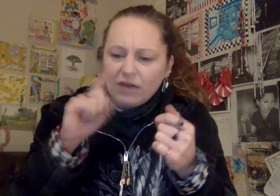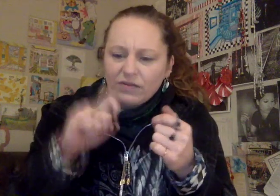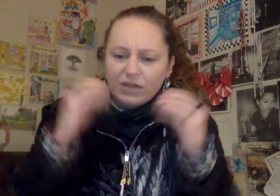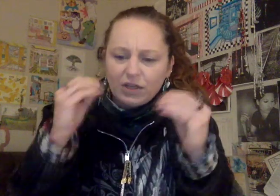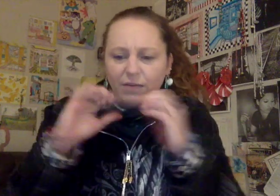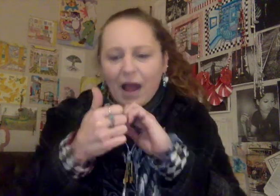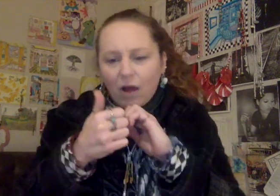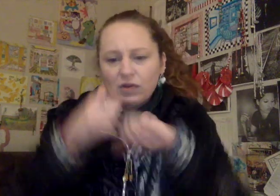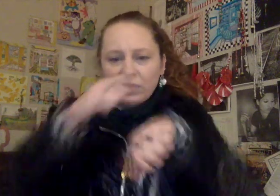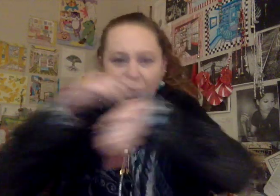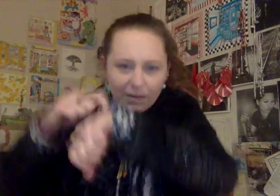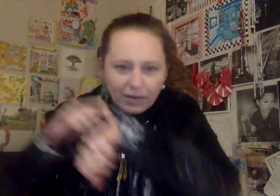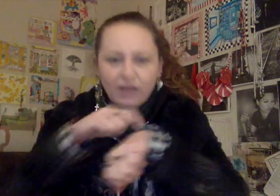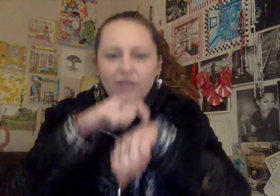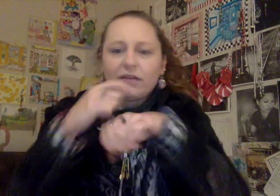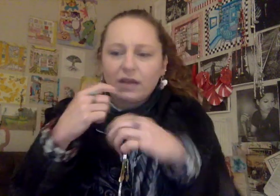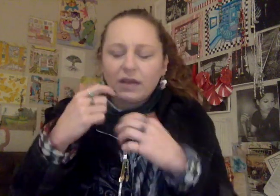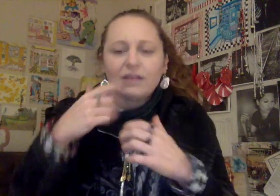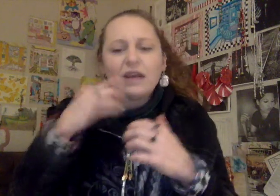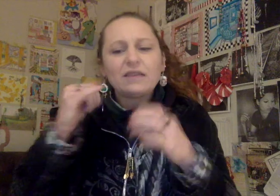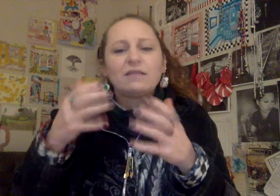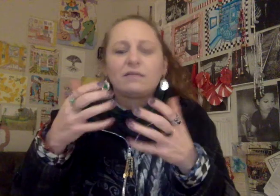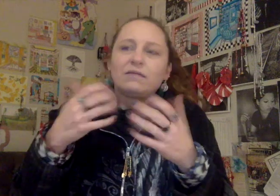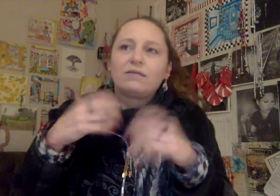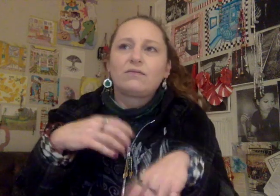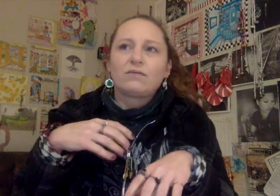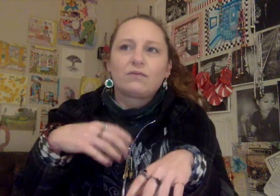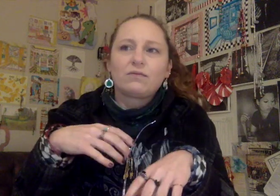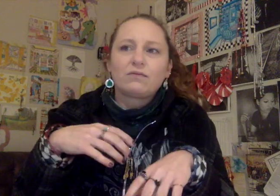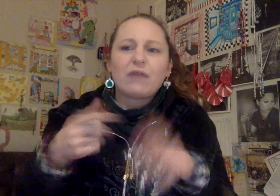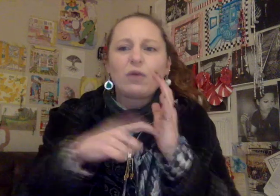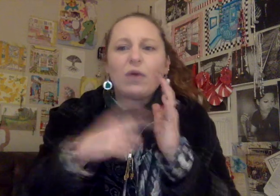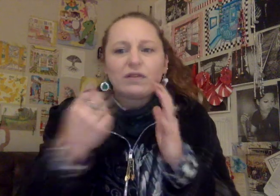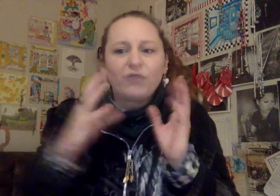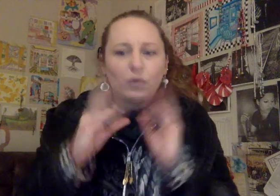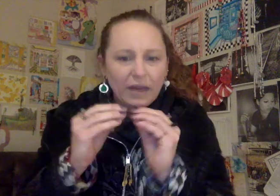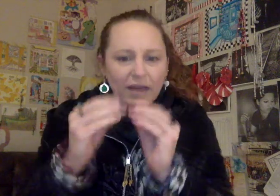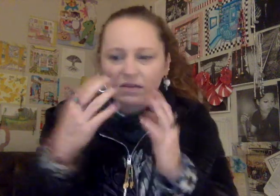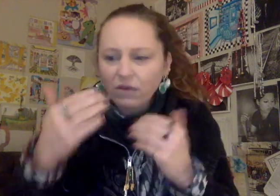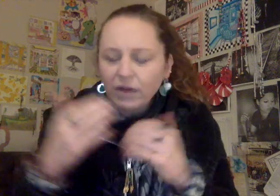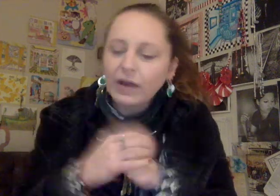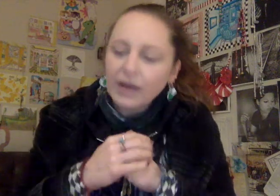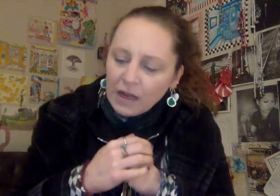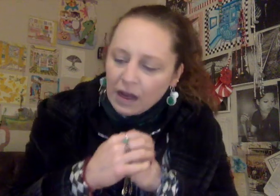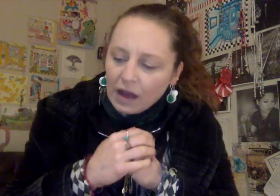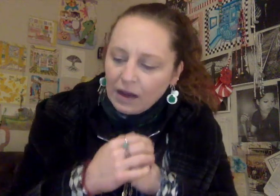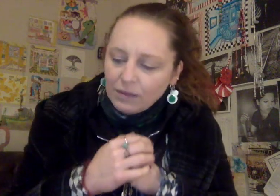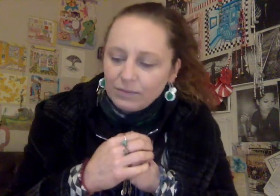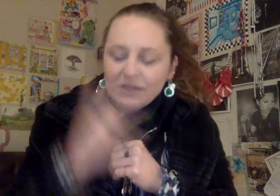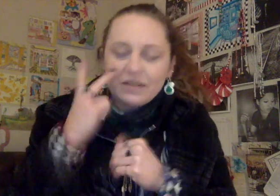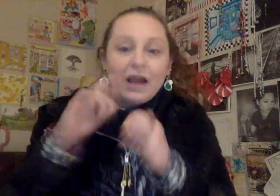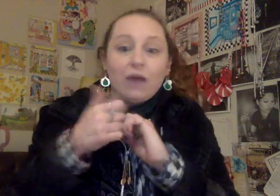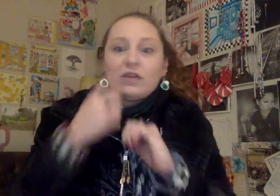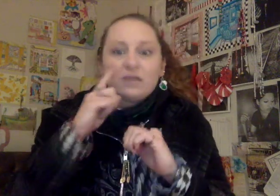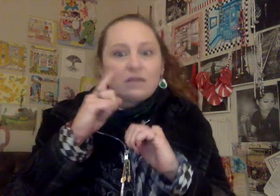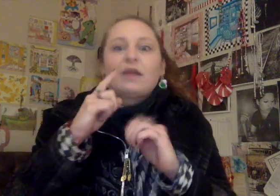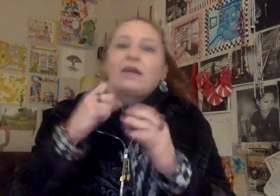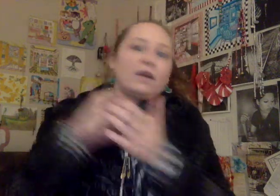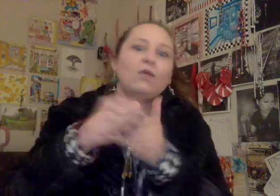have to teach them how to time it. And, and that, that requires a few meetings. So anyway, um, you see how we just like hit a